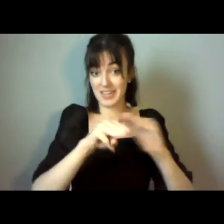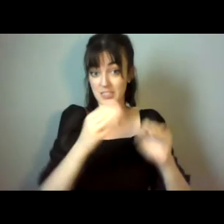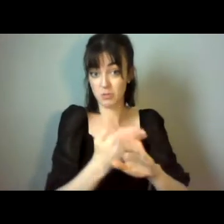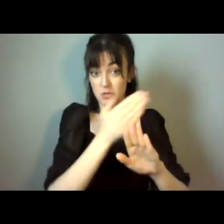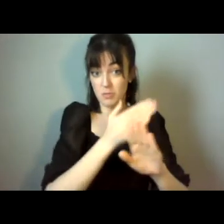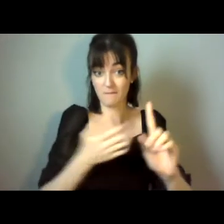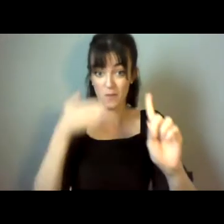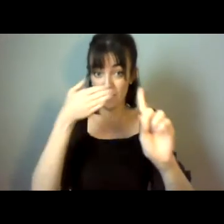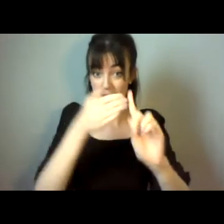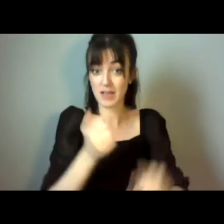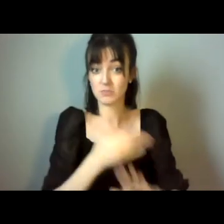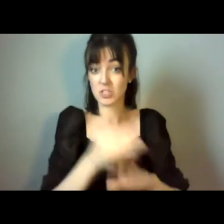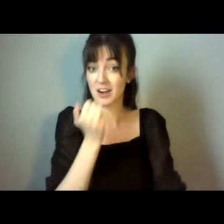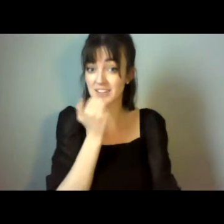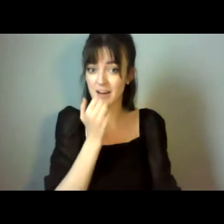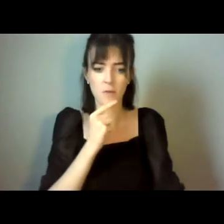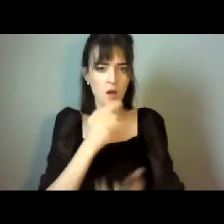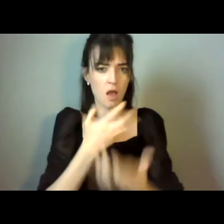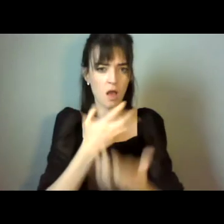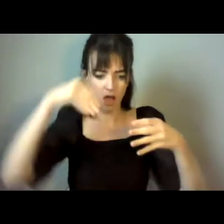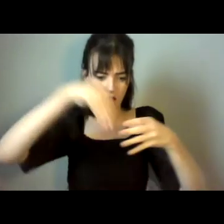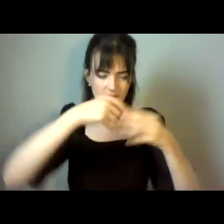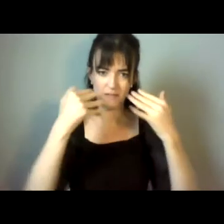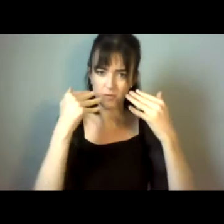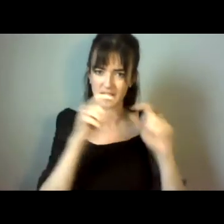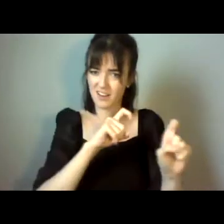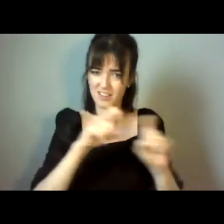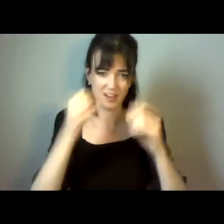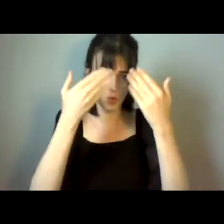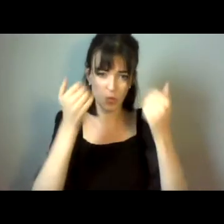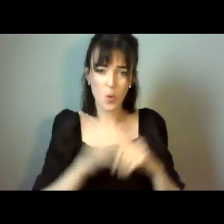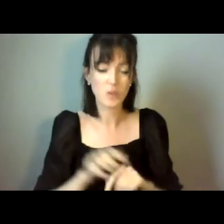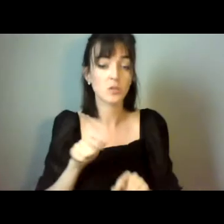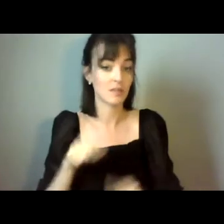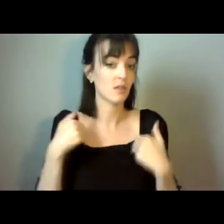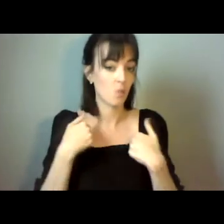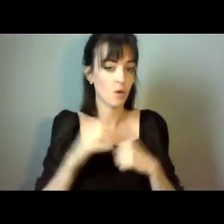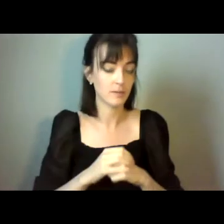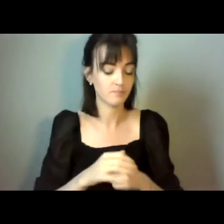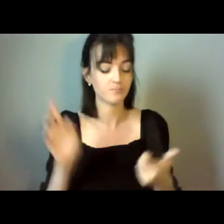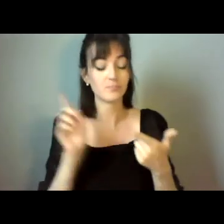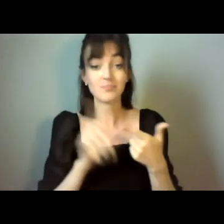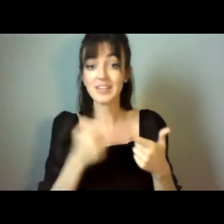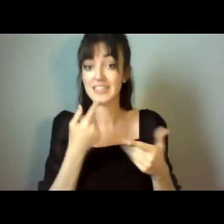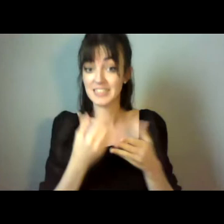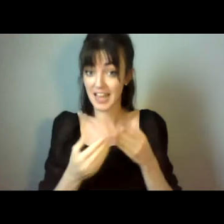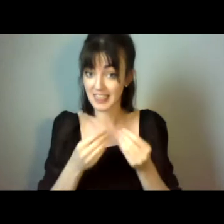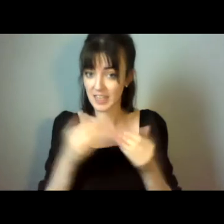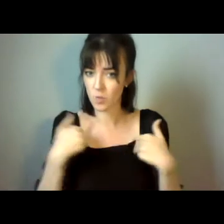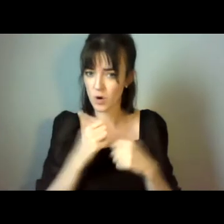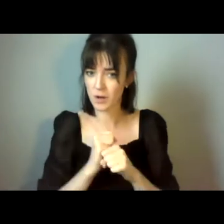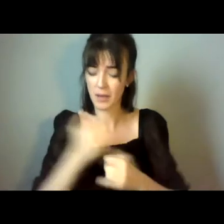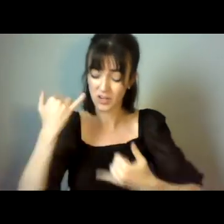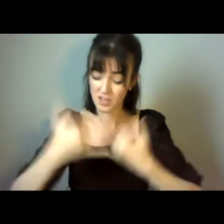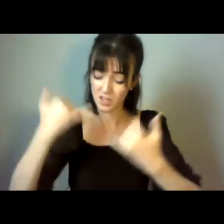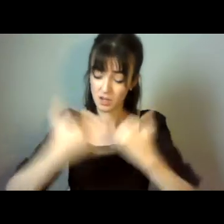there's an awful lot of the substance that still isn't visible. So that would be a serious concern. Our second concern, and we've been flagging this for years and haven't